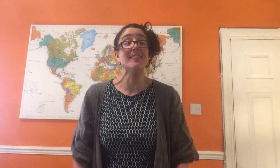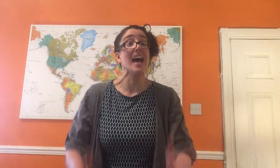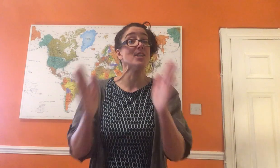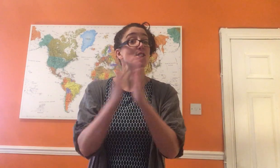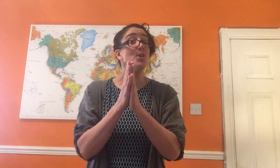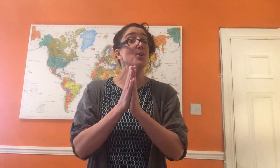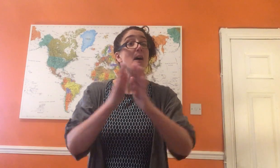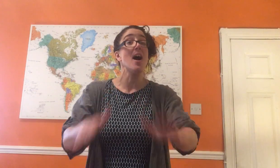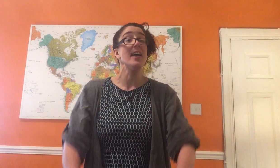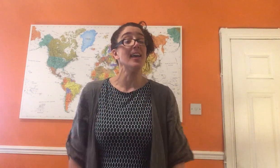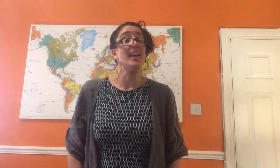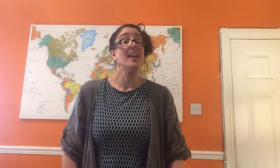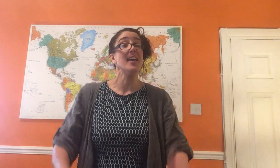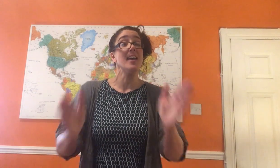that you are here.